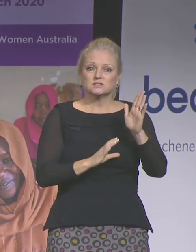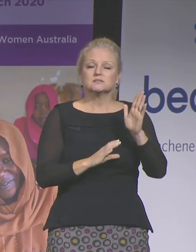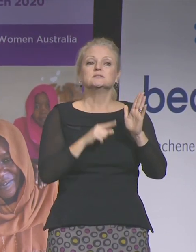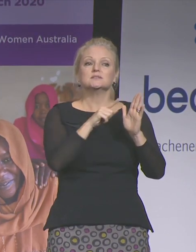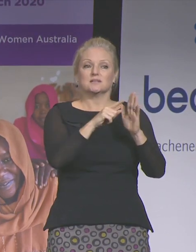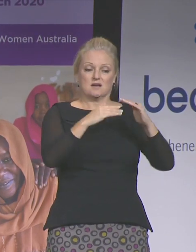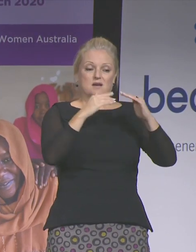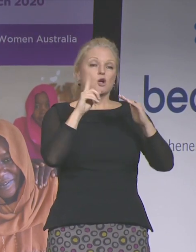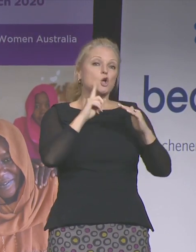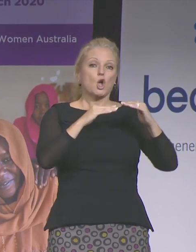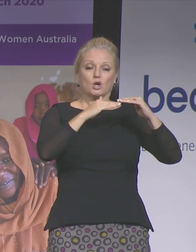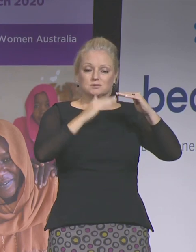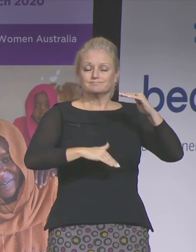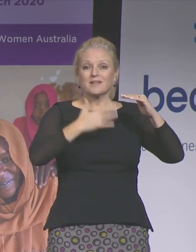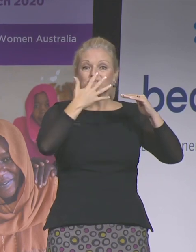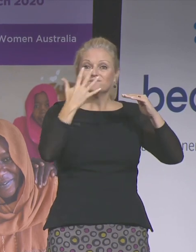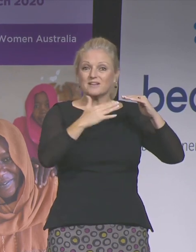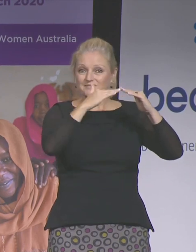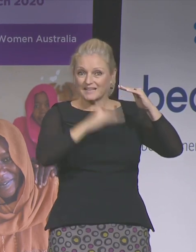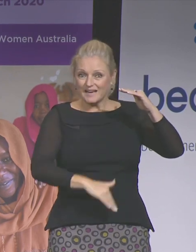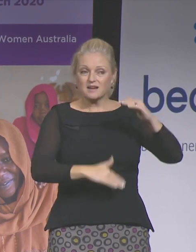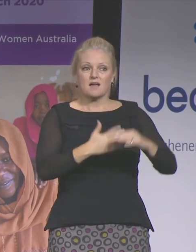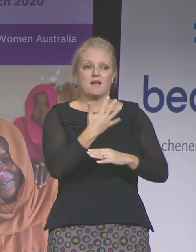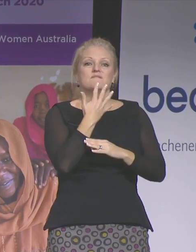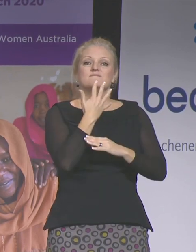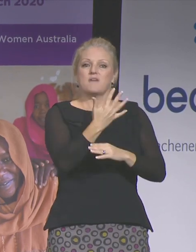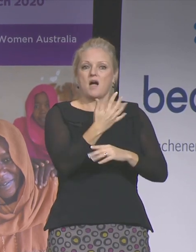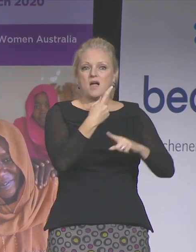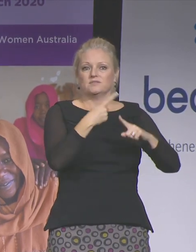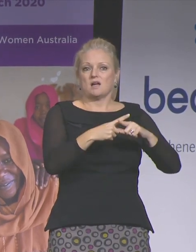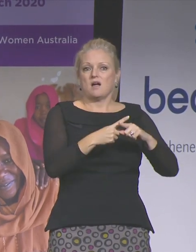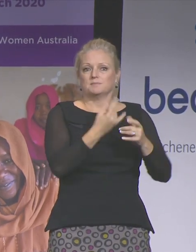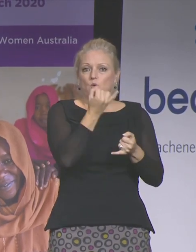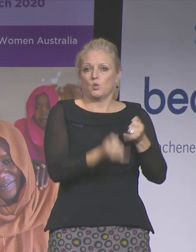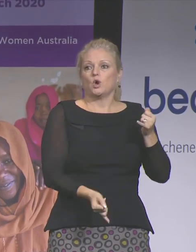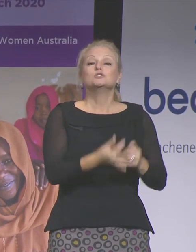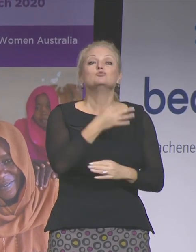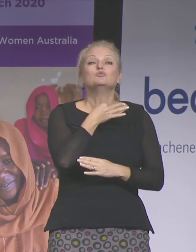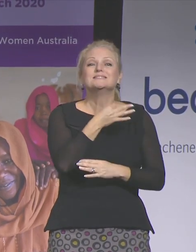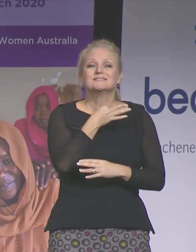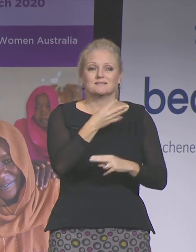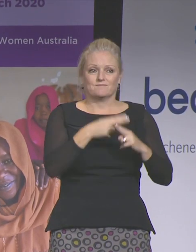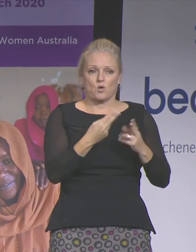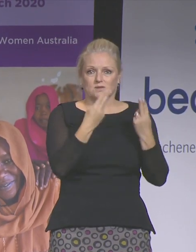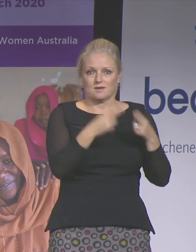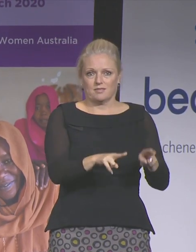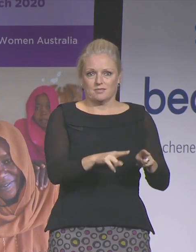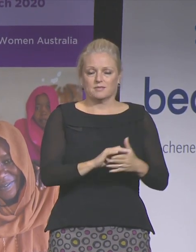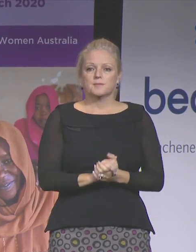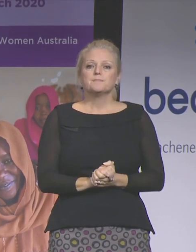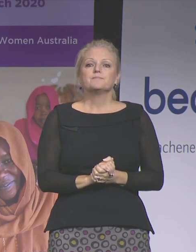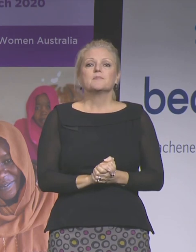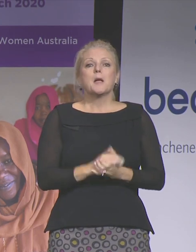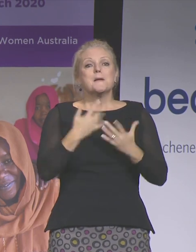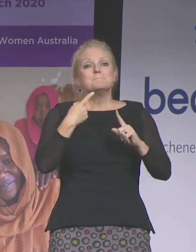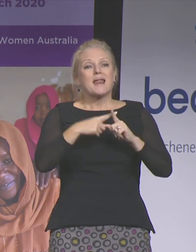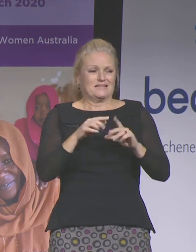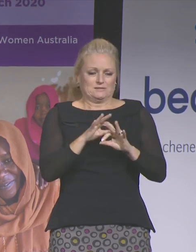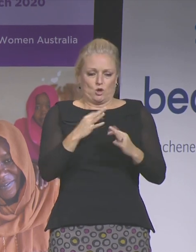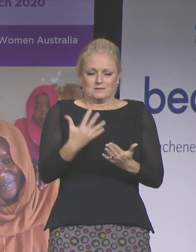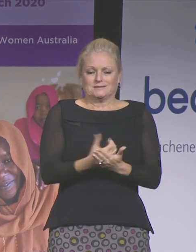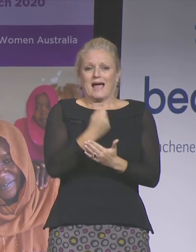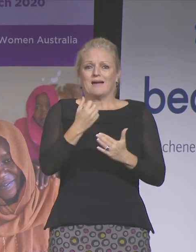facing five times the danger of death. As a result of unsafe abortions, each year some